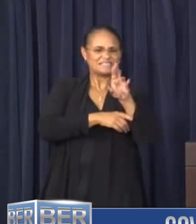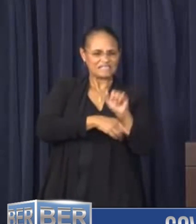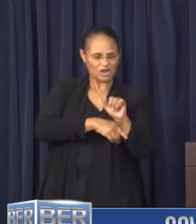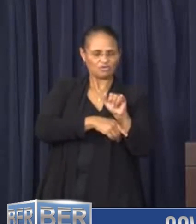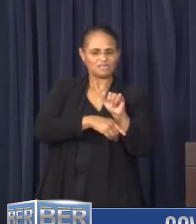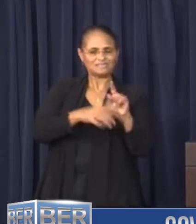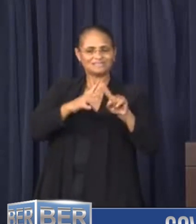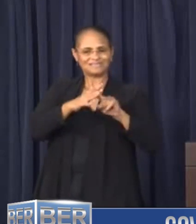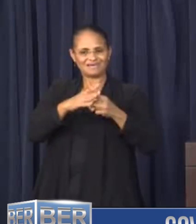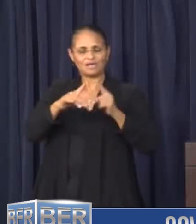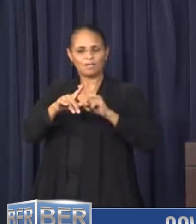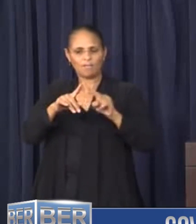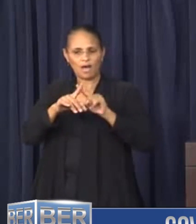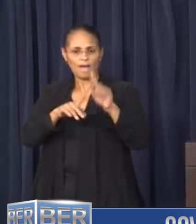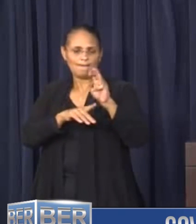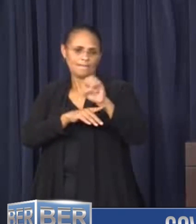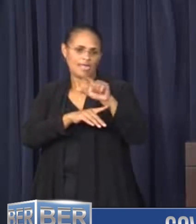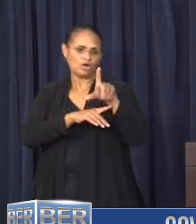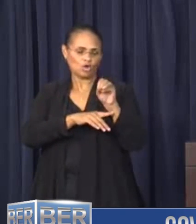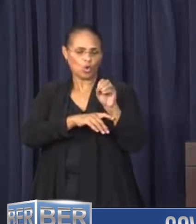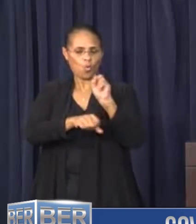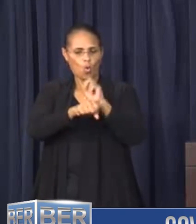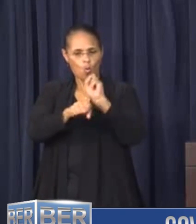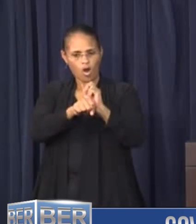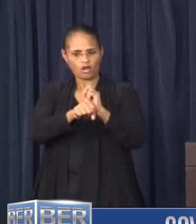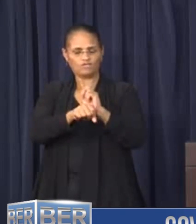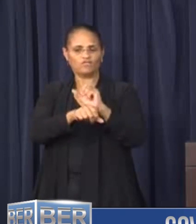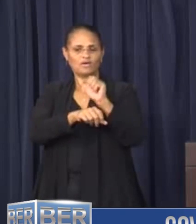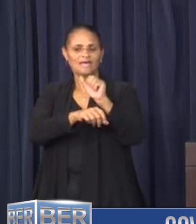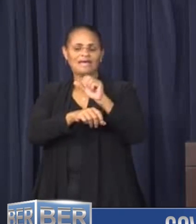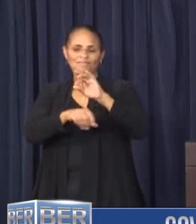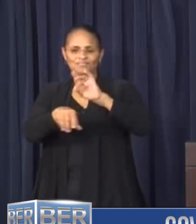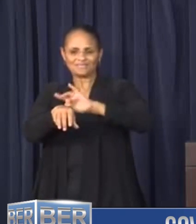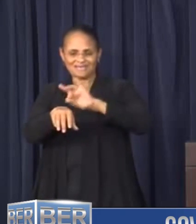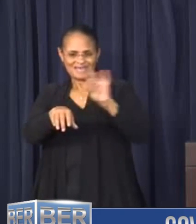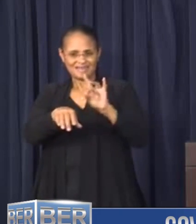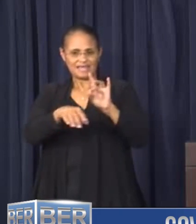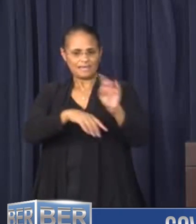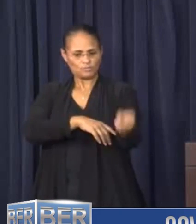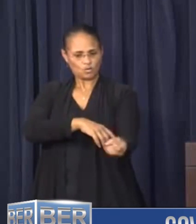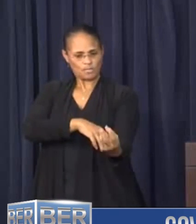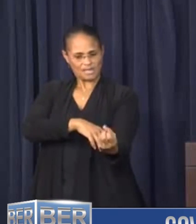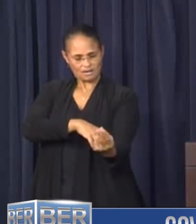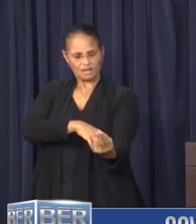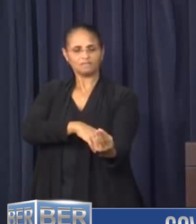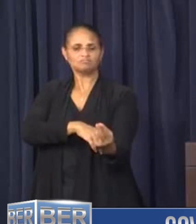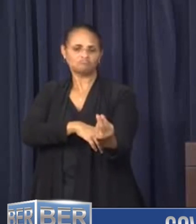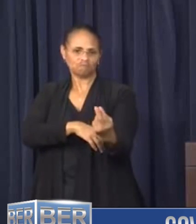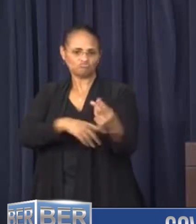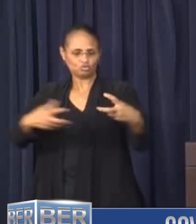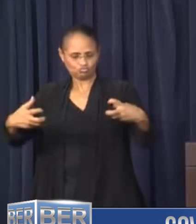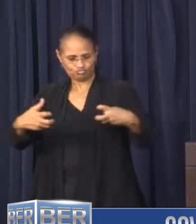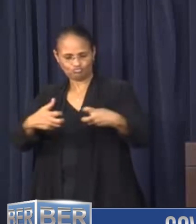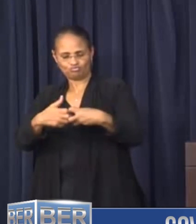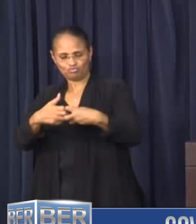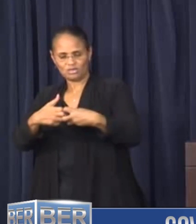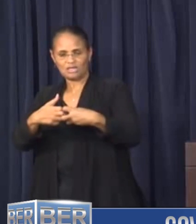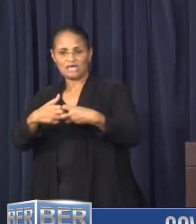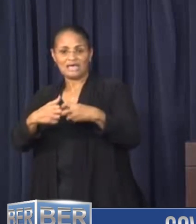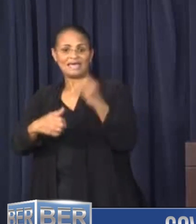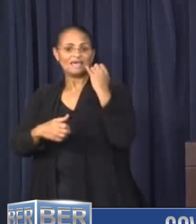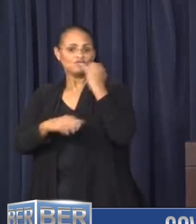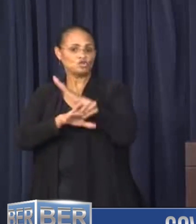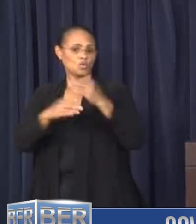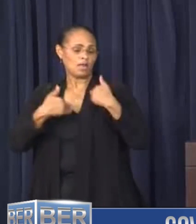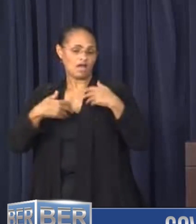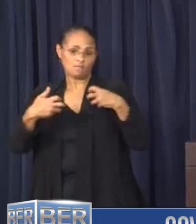continue to work between 8am and midnight across the island to restore power. I would ask those still without power to